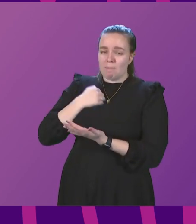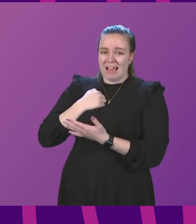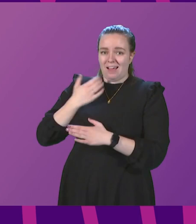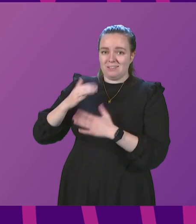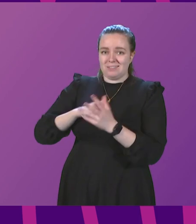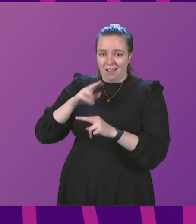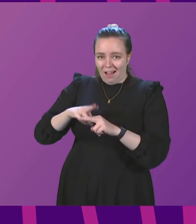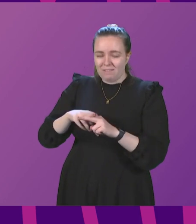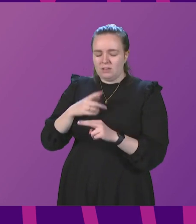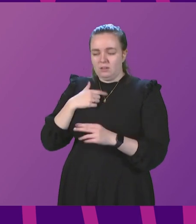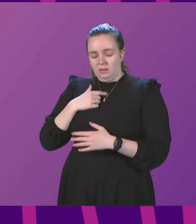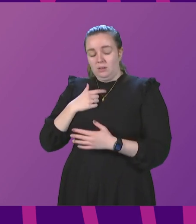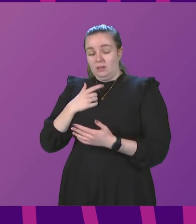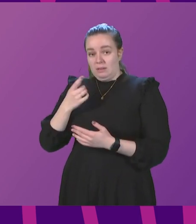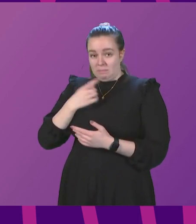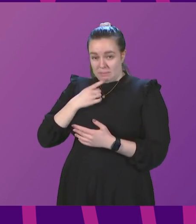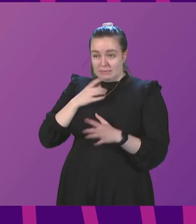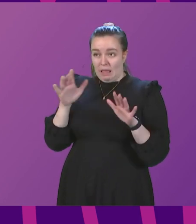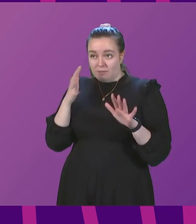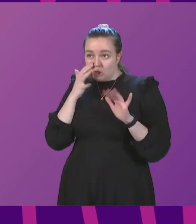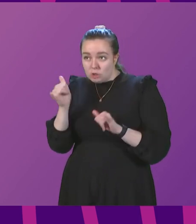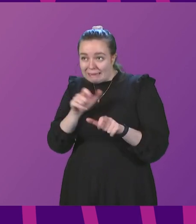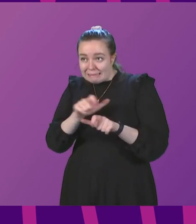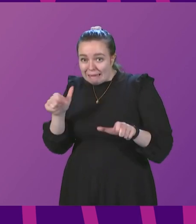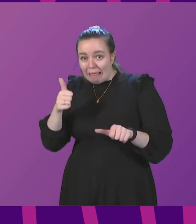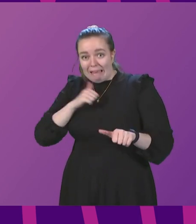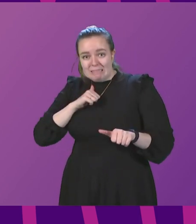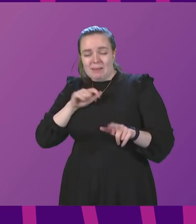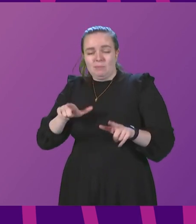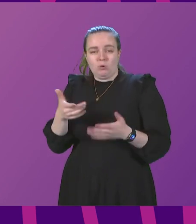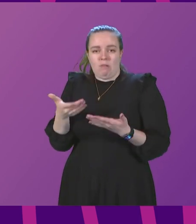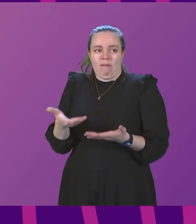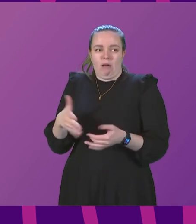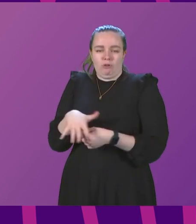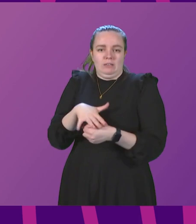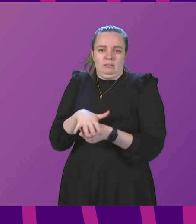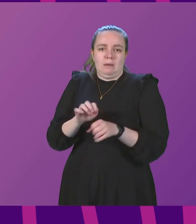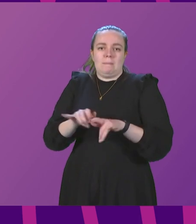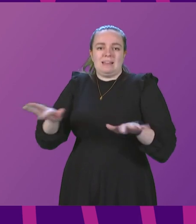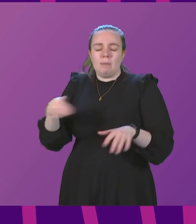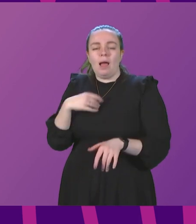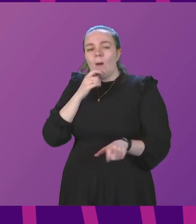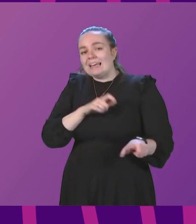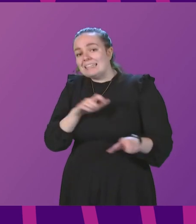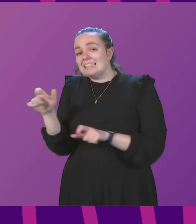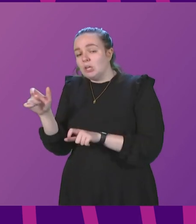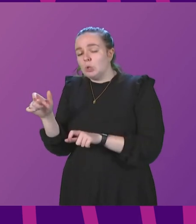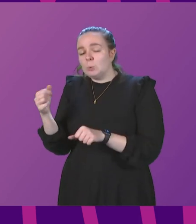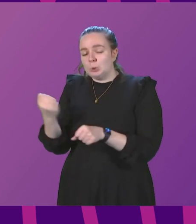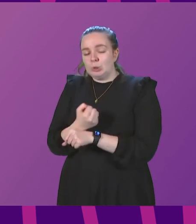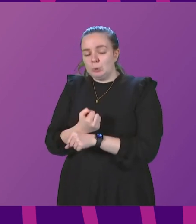to assure myself that it is still as we would expect it to be given the current state of the pandemic. And I will continue to do that. I will